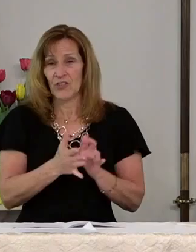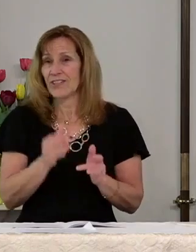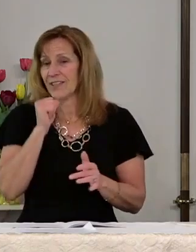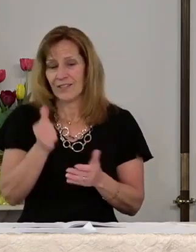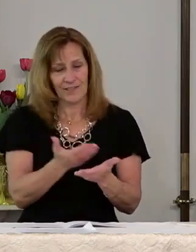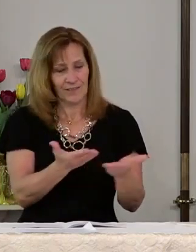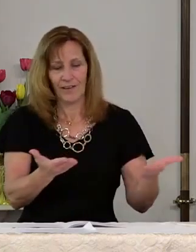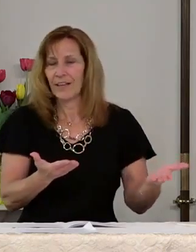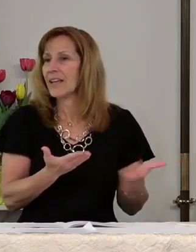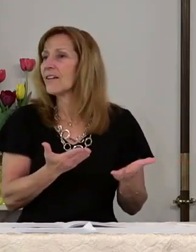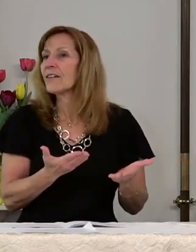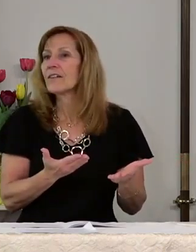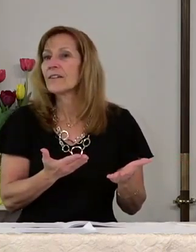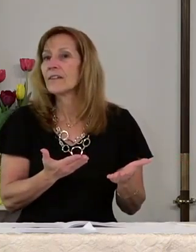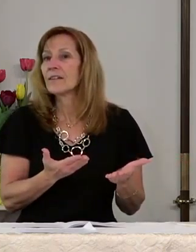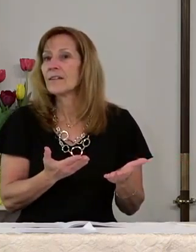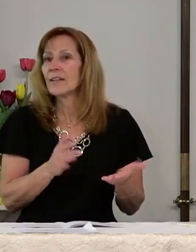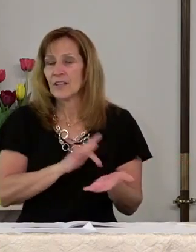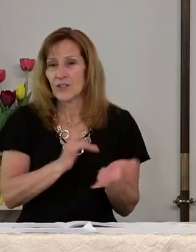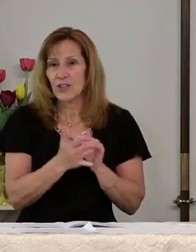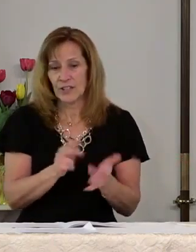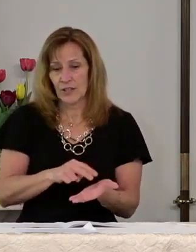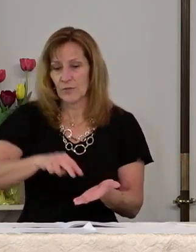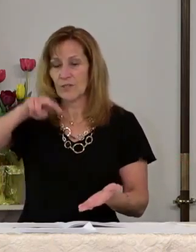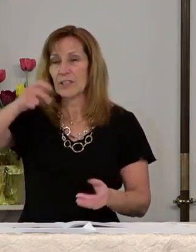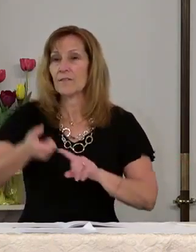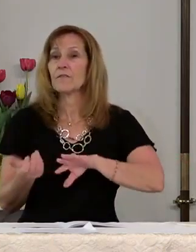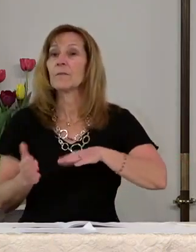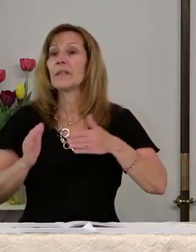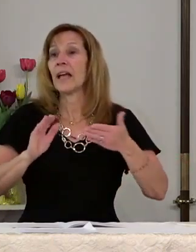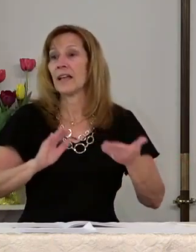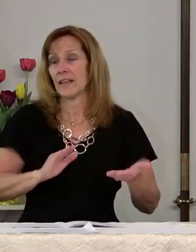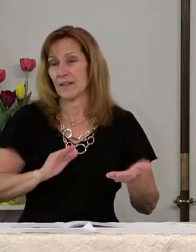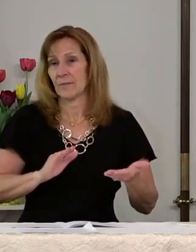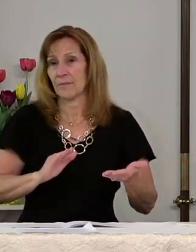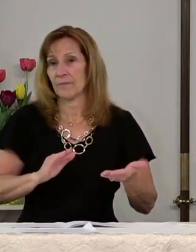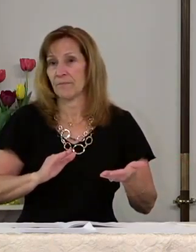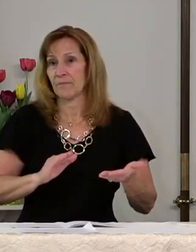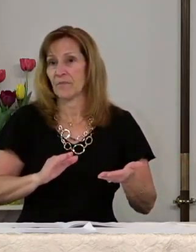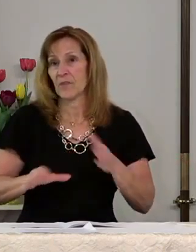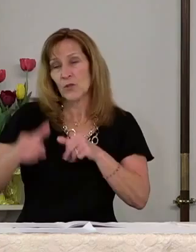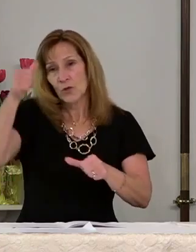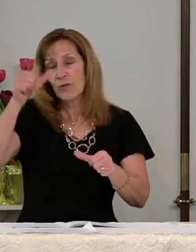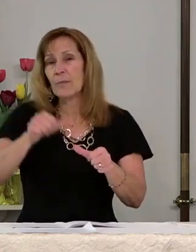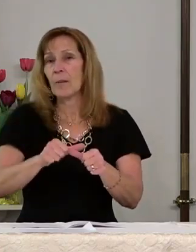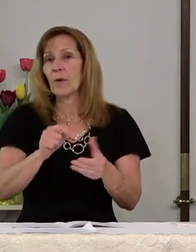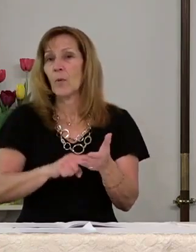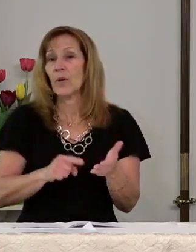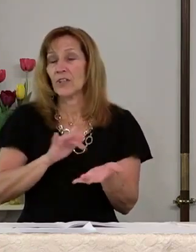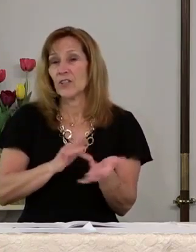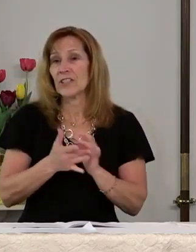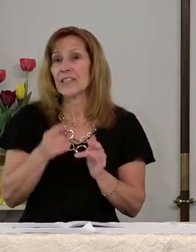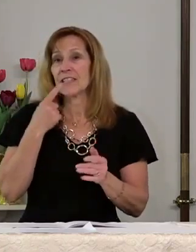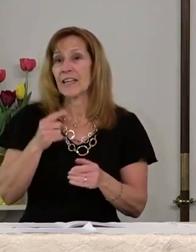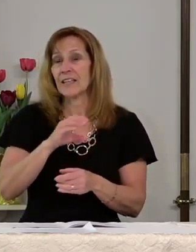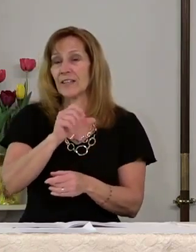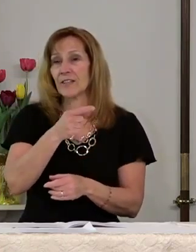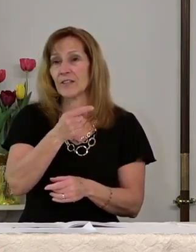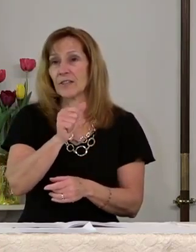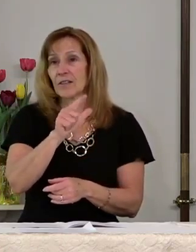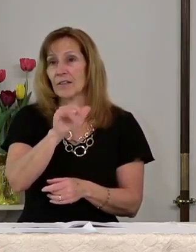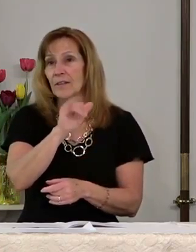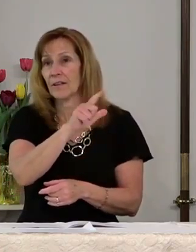is not here. He has risen from death. Do you remember what He said in Galilee?